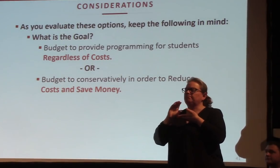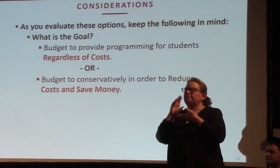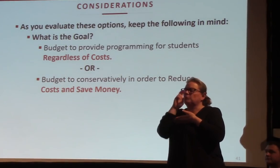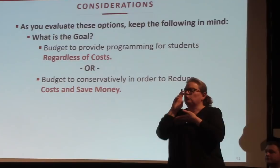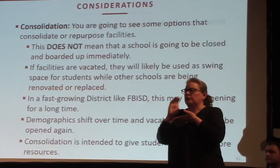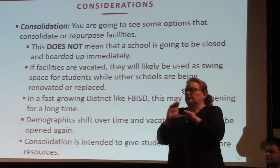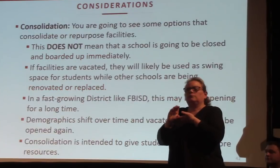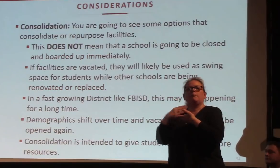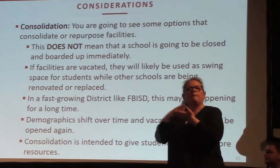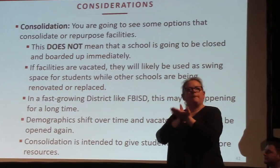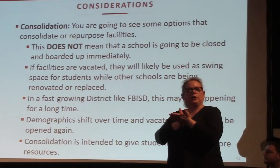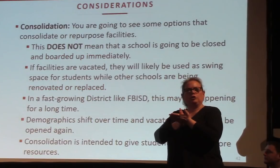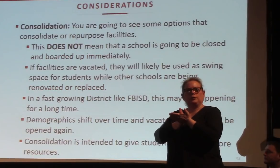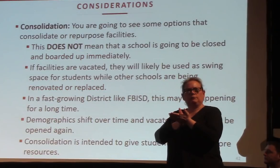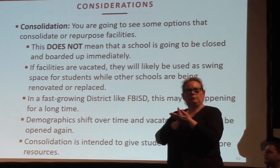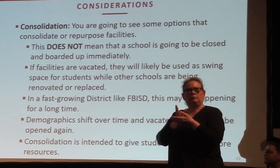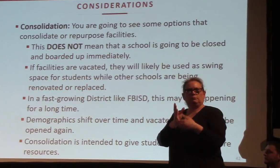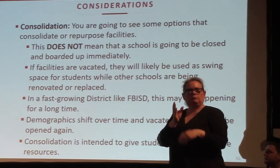these options.